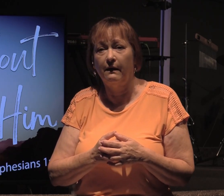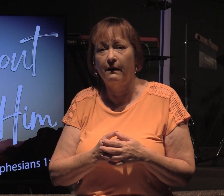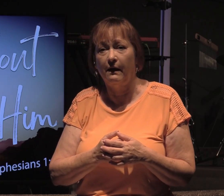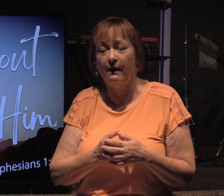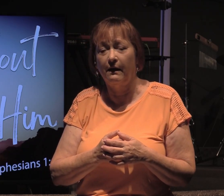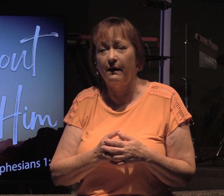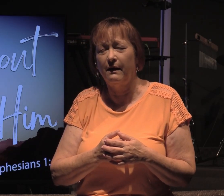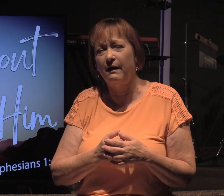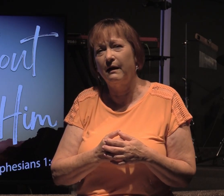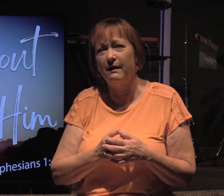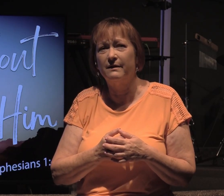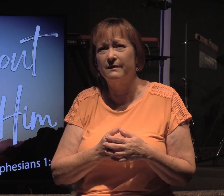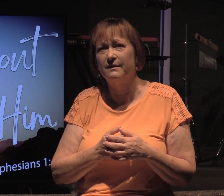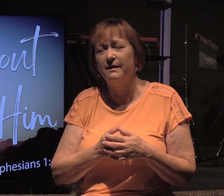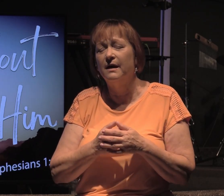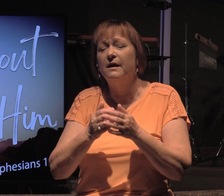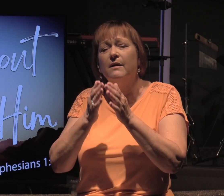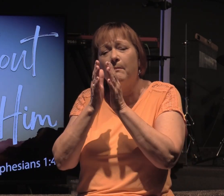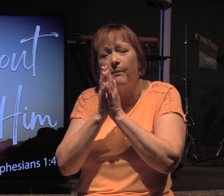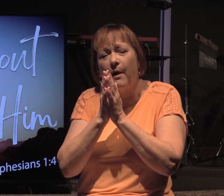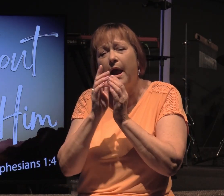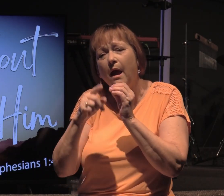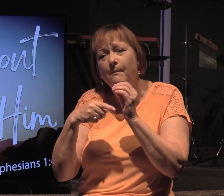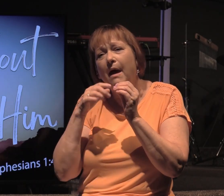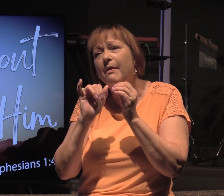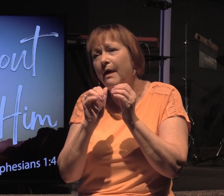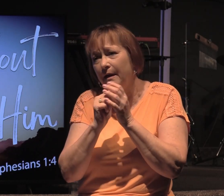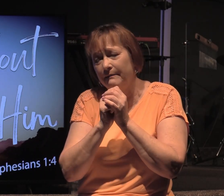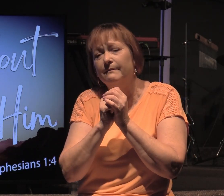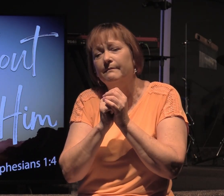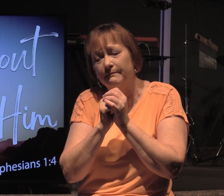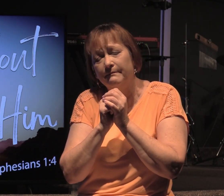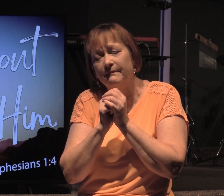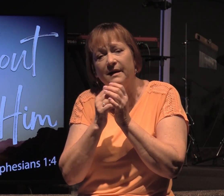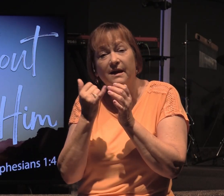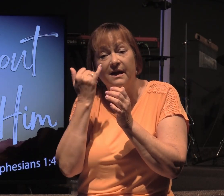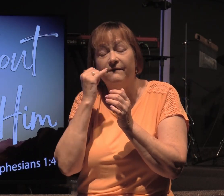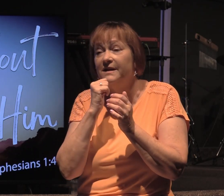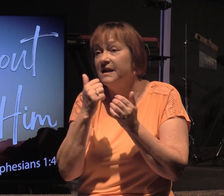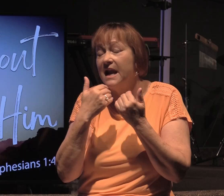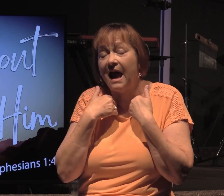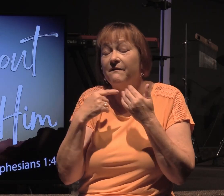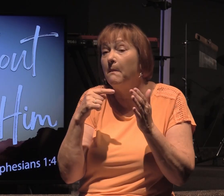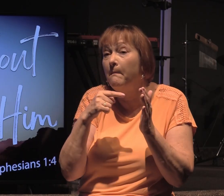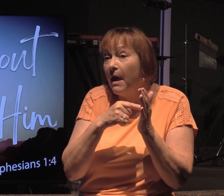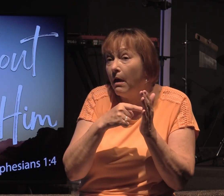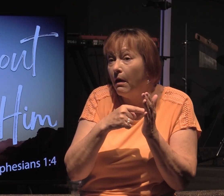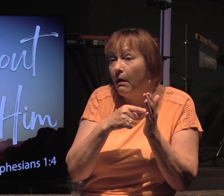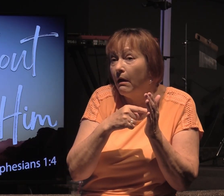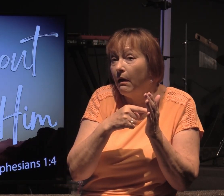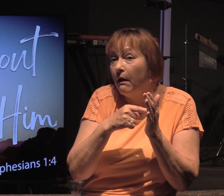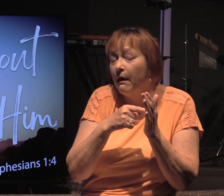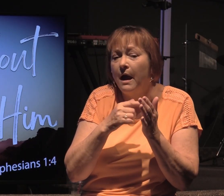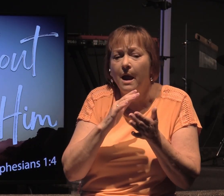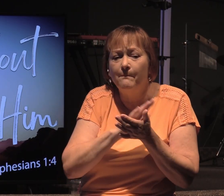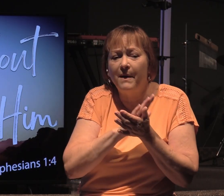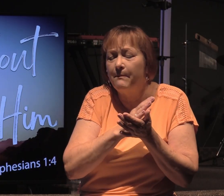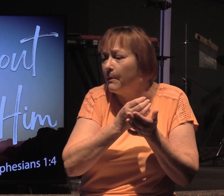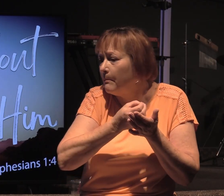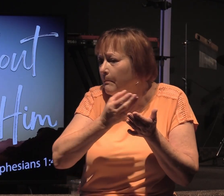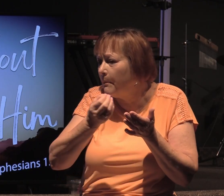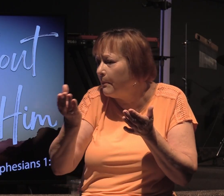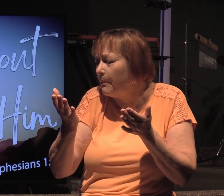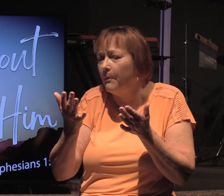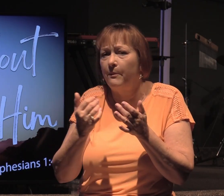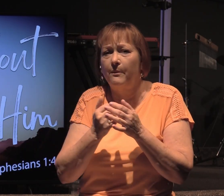And just, you know, it was to be prayed over that. And if you didn't have the bill, pieces of paper were being passed